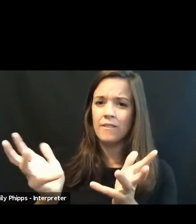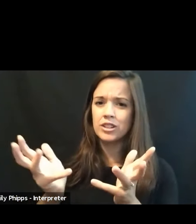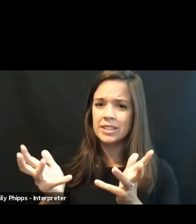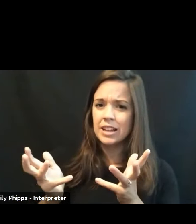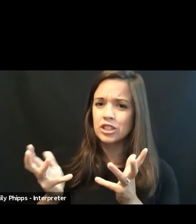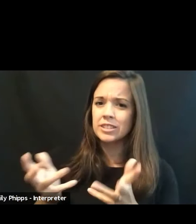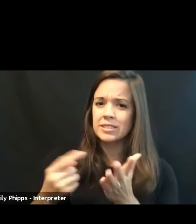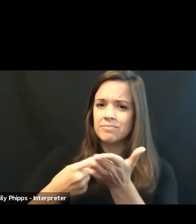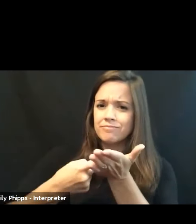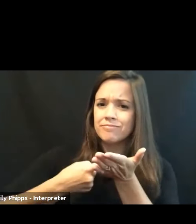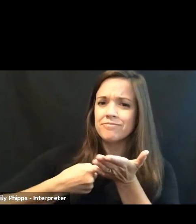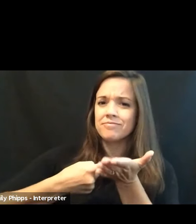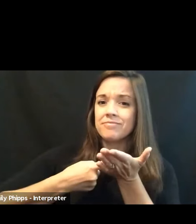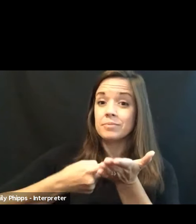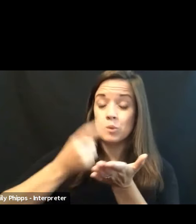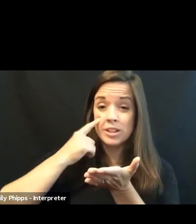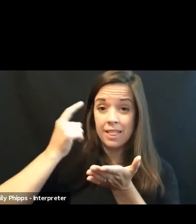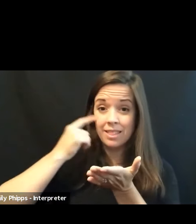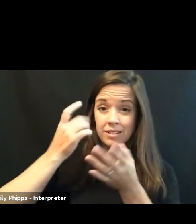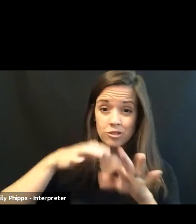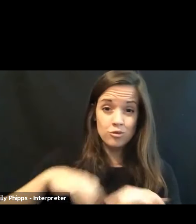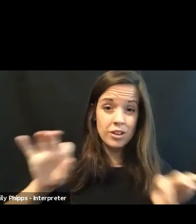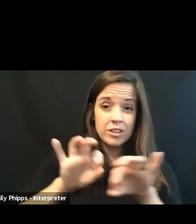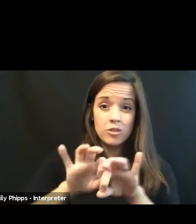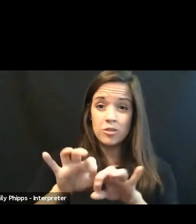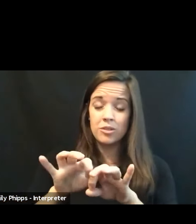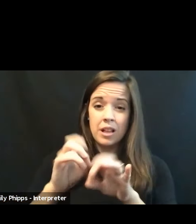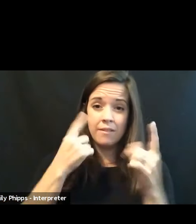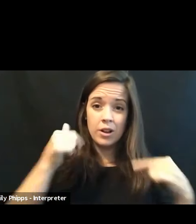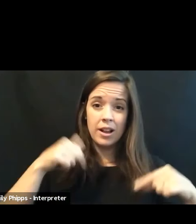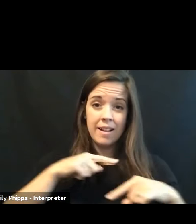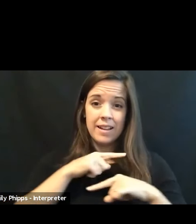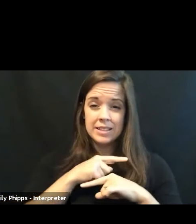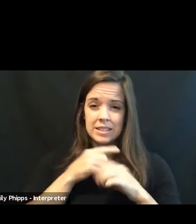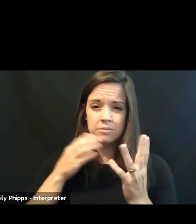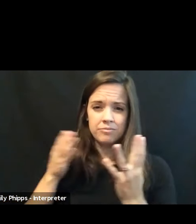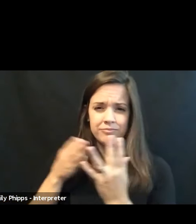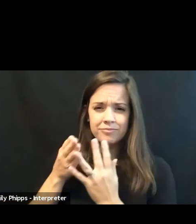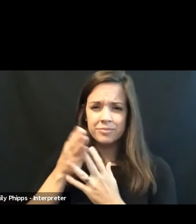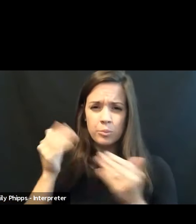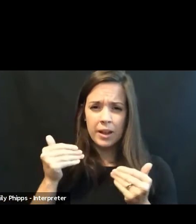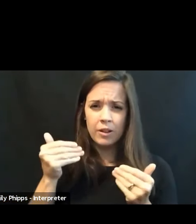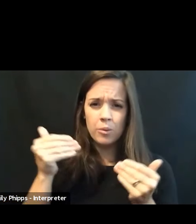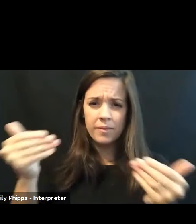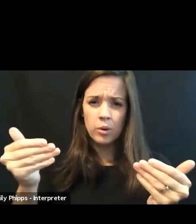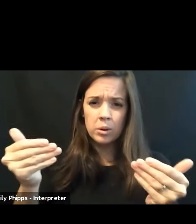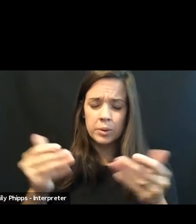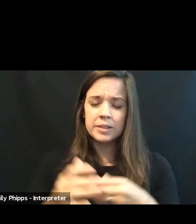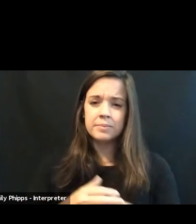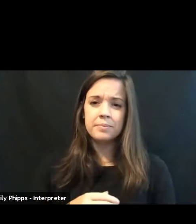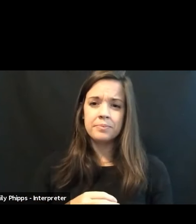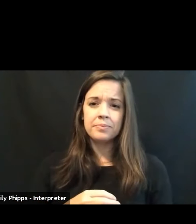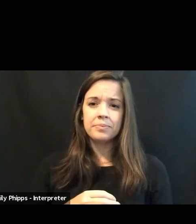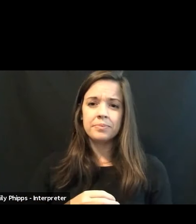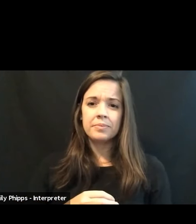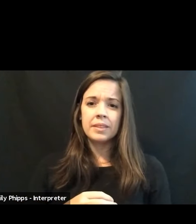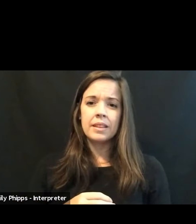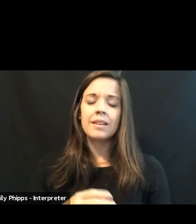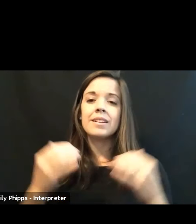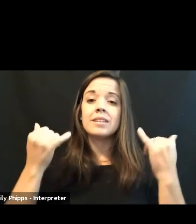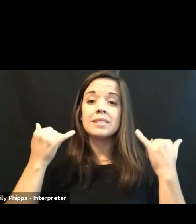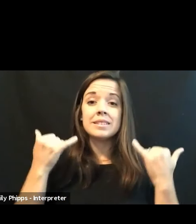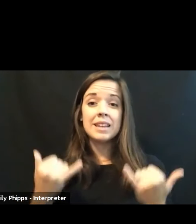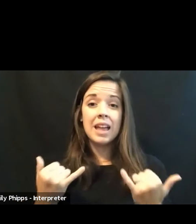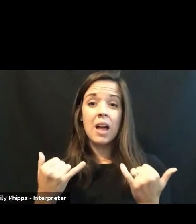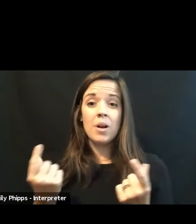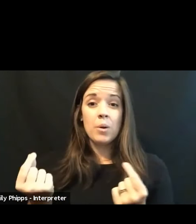are critical for us to make our way forward. And so, what I would like to do